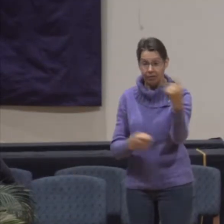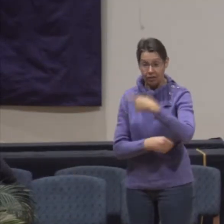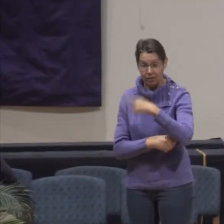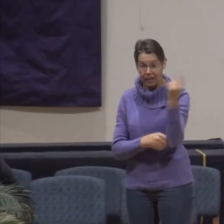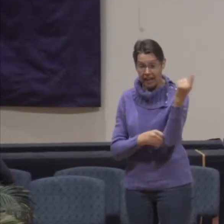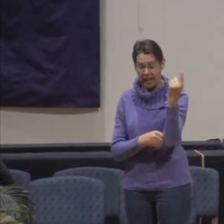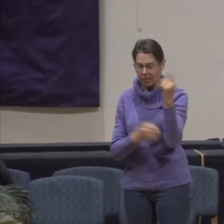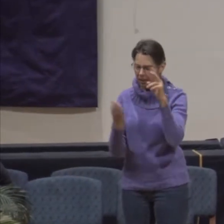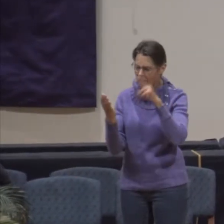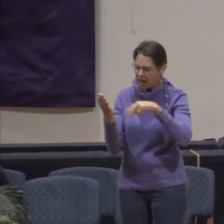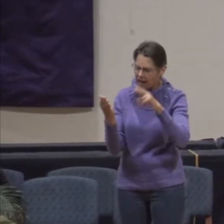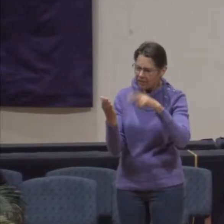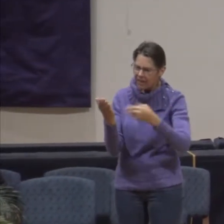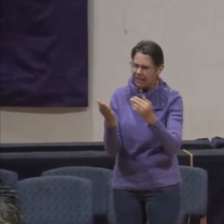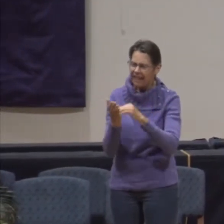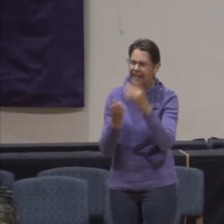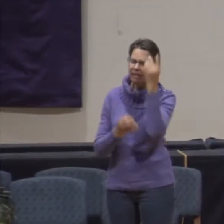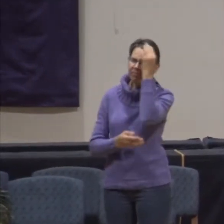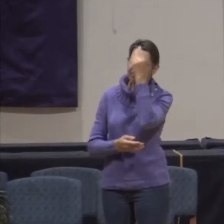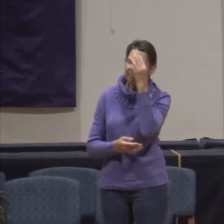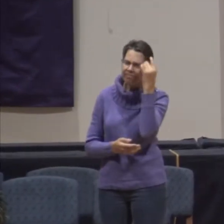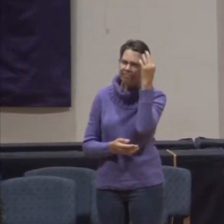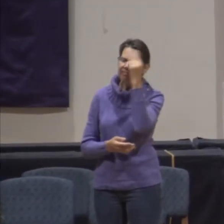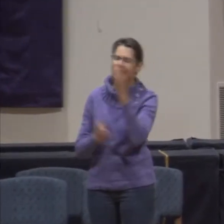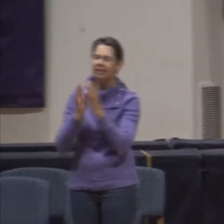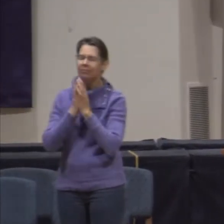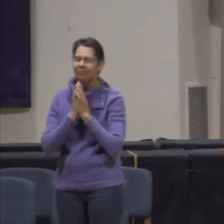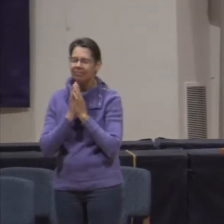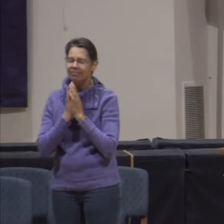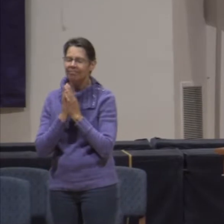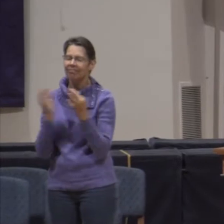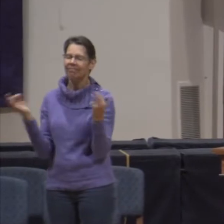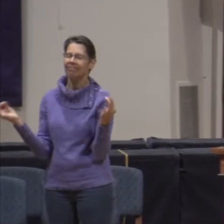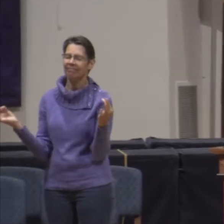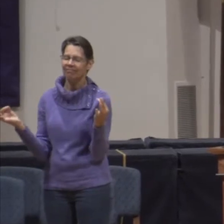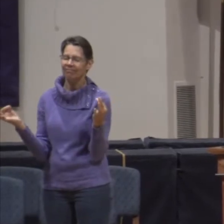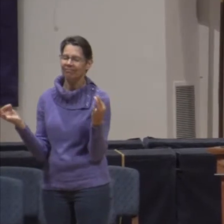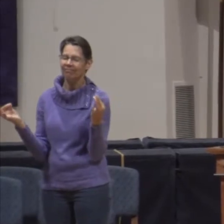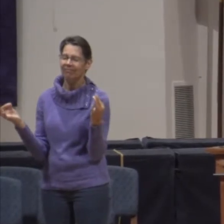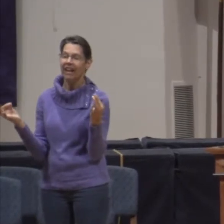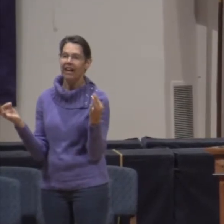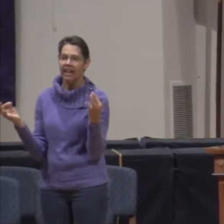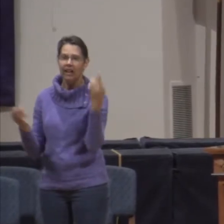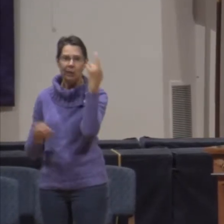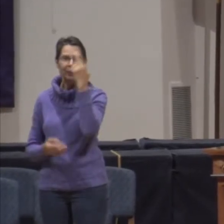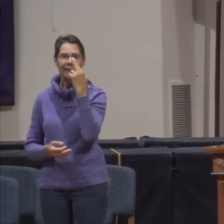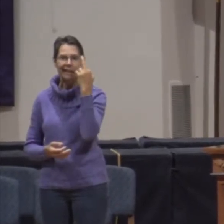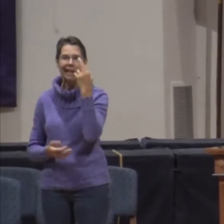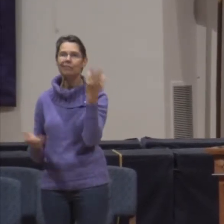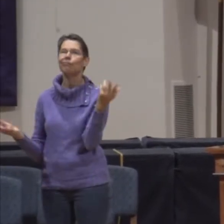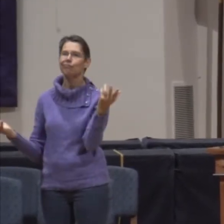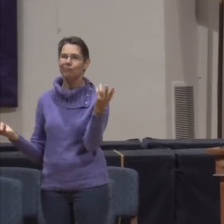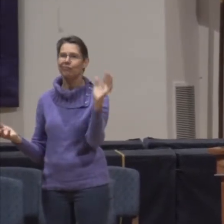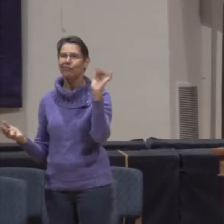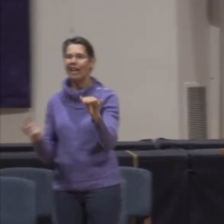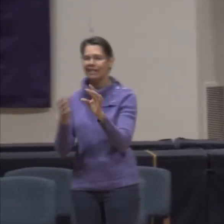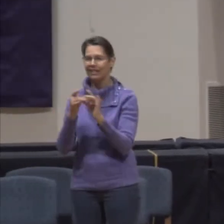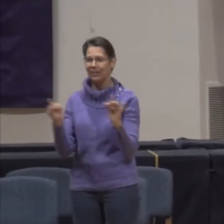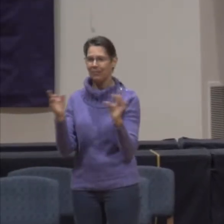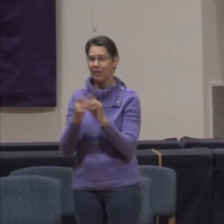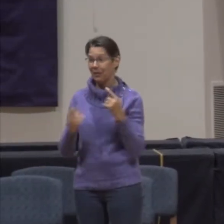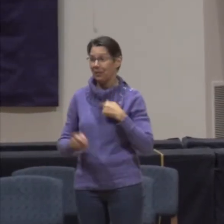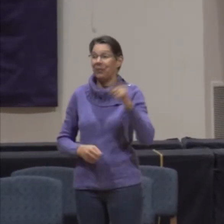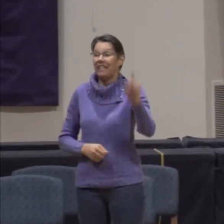looked again and meditated and read and prayed and reflected and realized that this is exactly probably the message that we